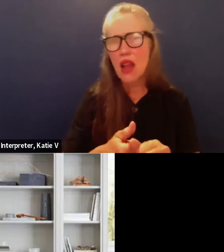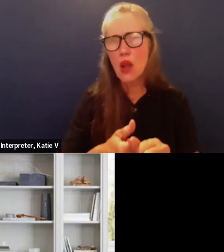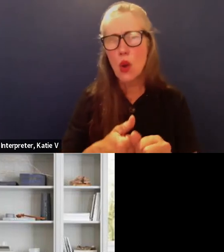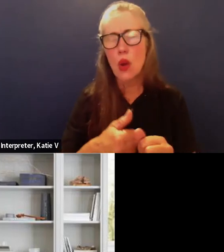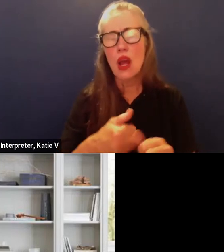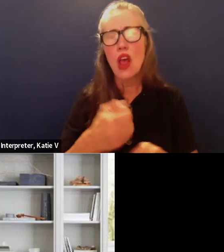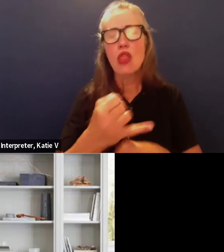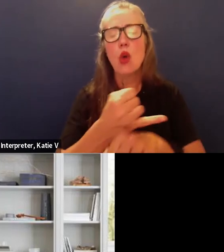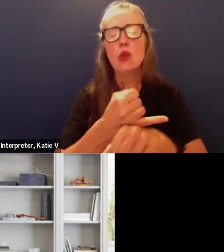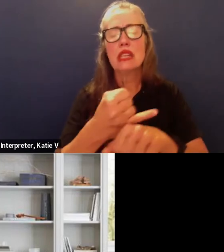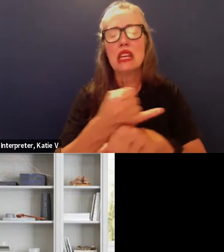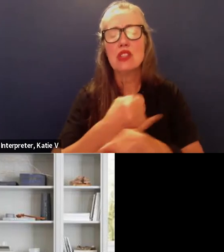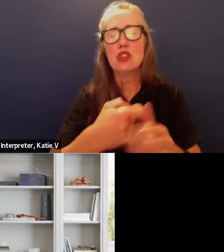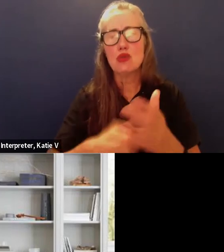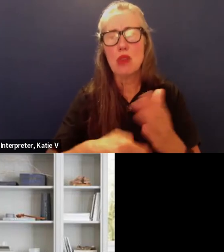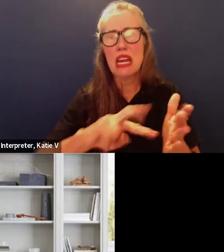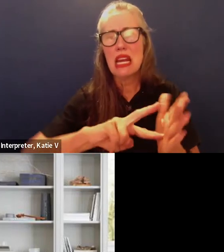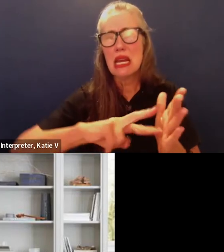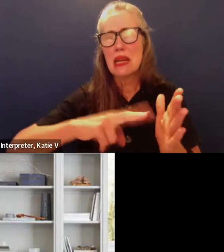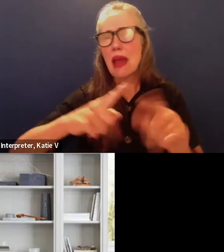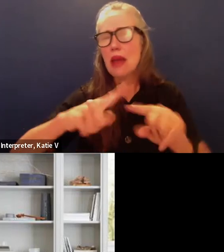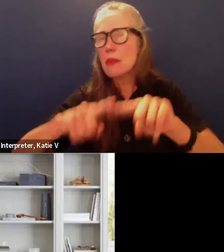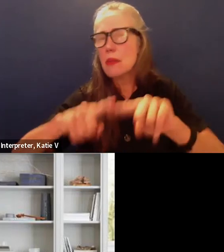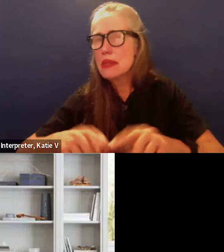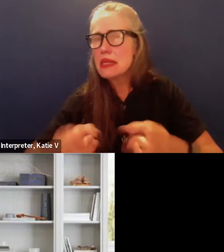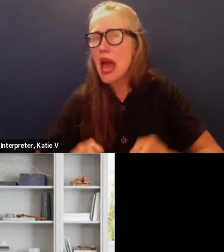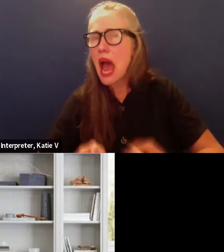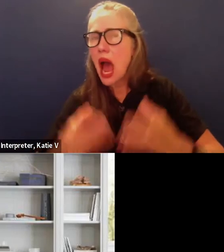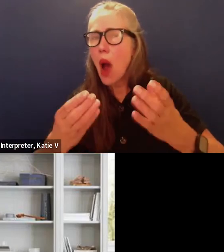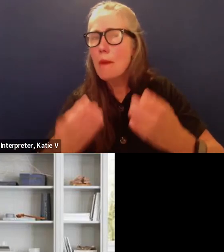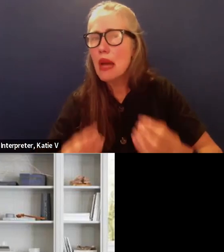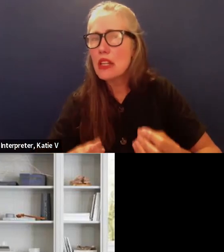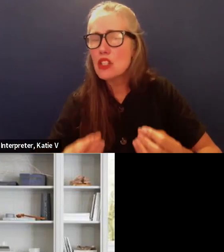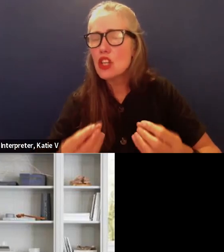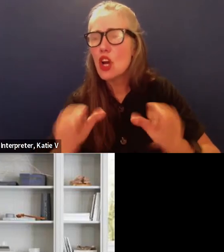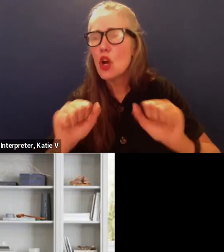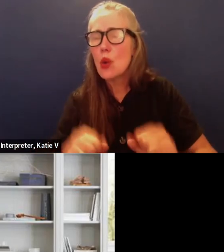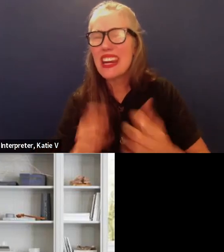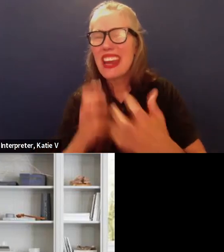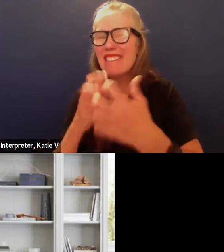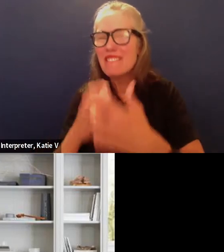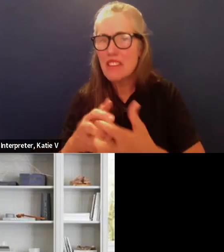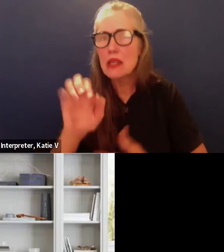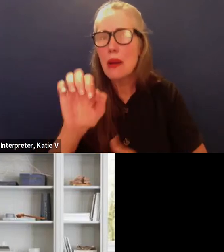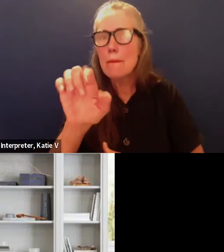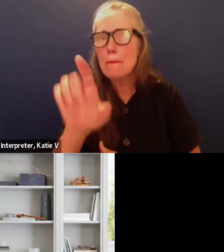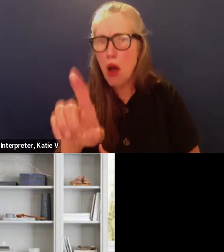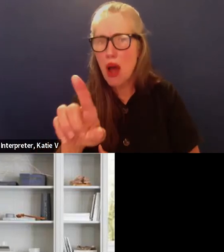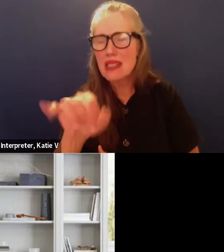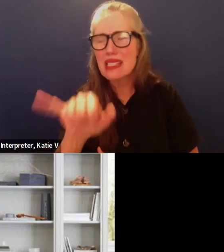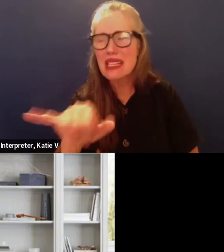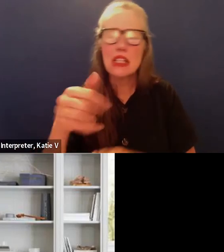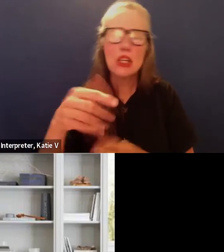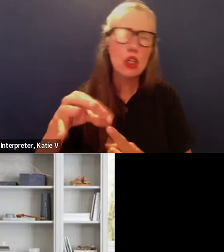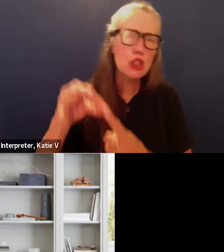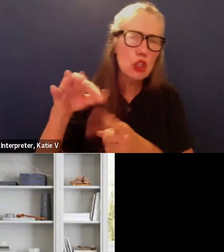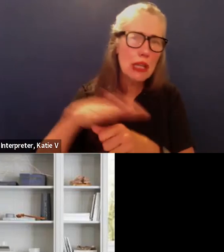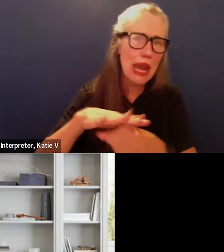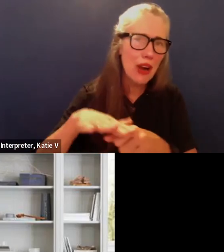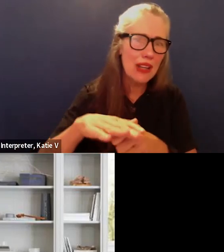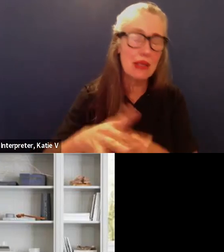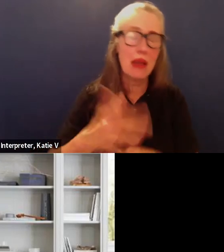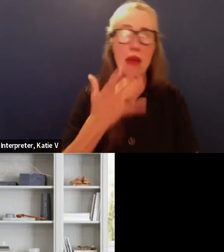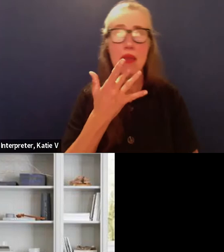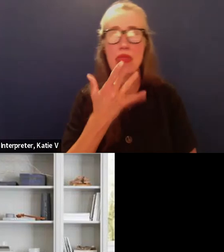capacity we can fit certain bonds in certain areas so thankfully the district is not a constrained district as kim pointed out